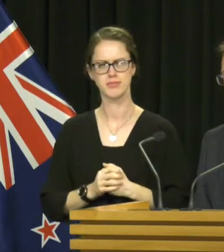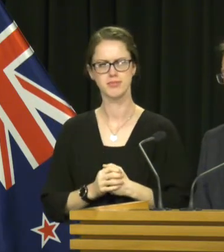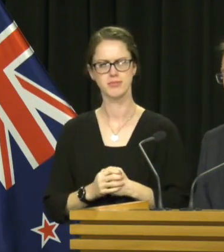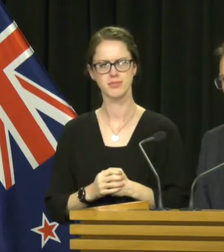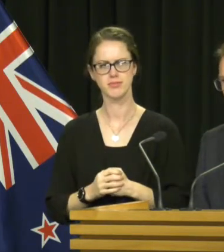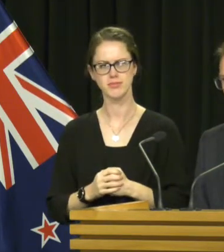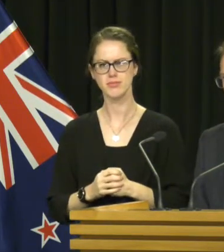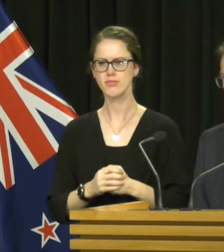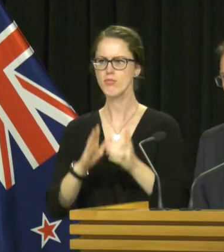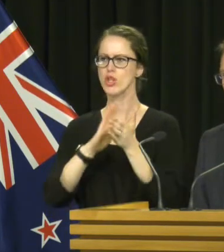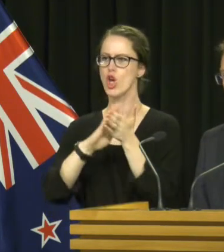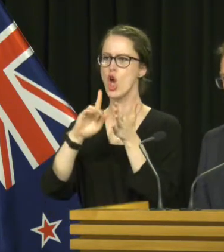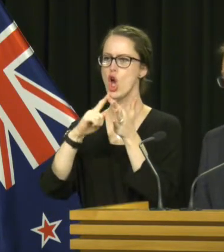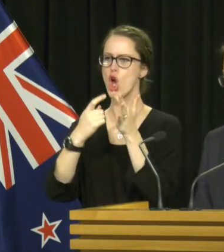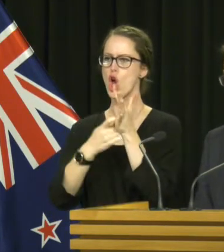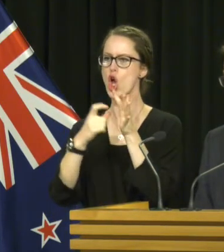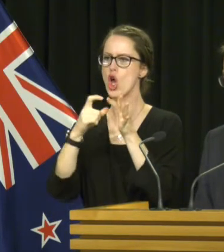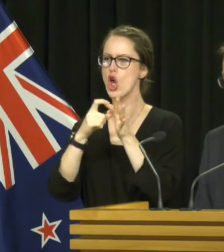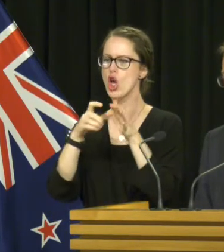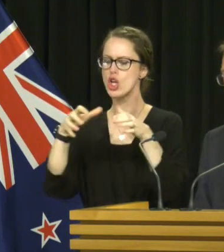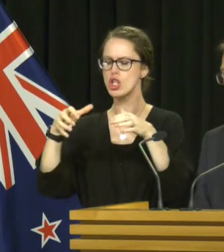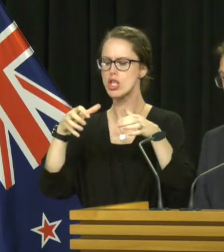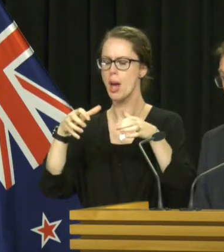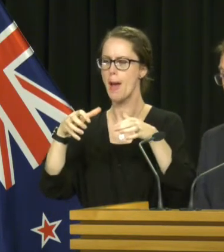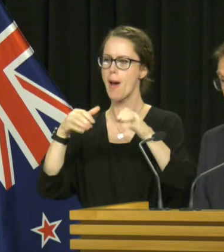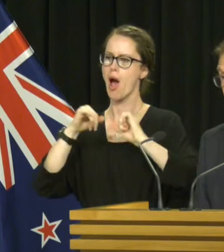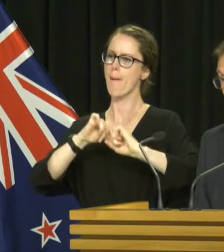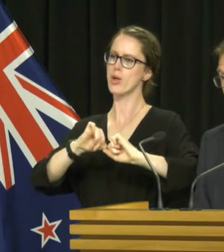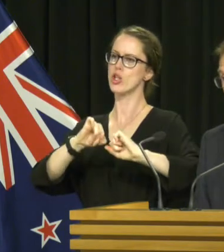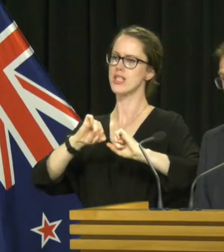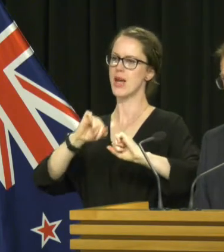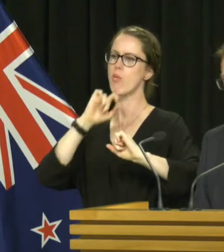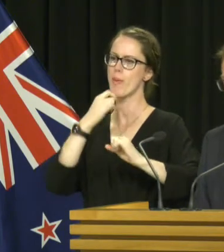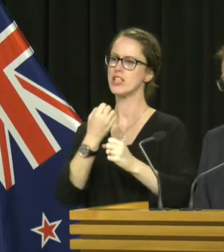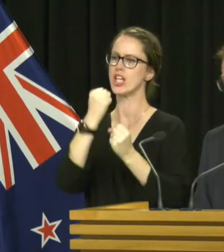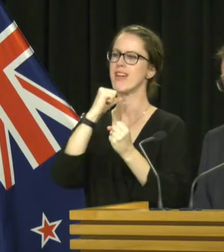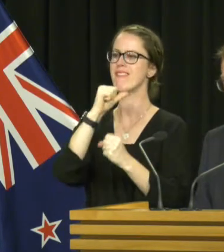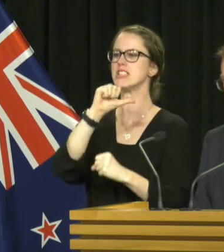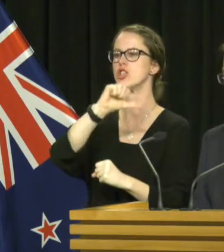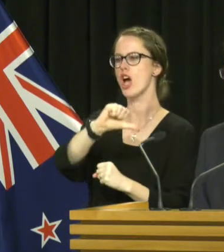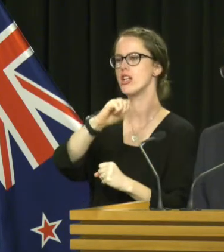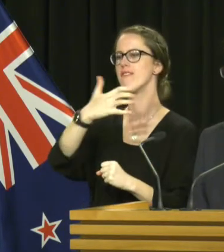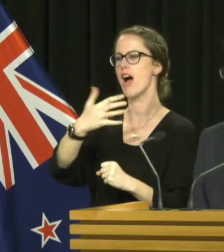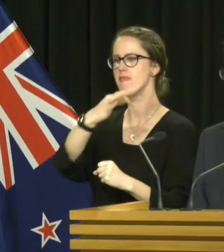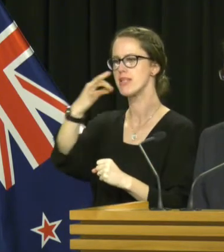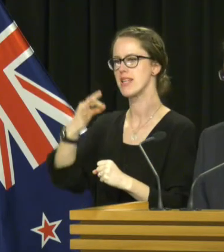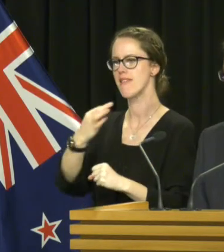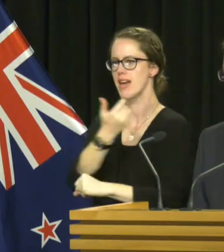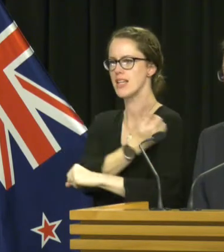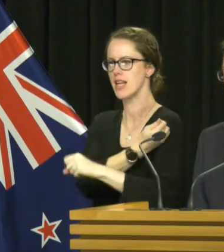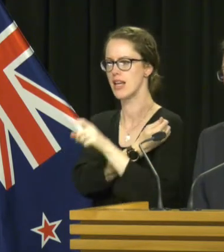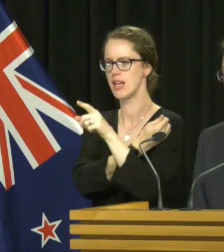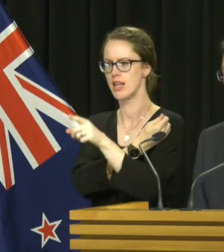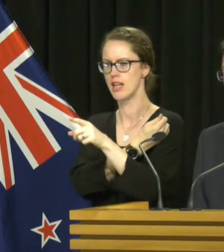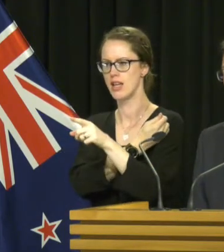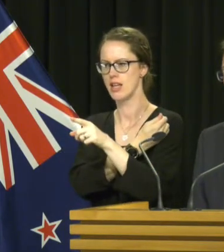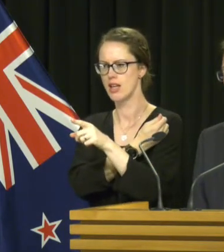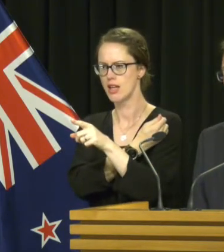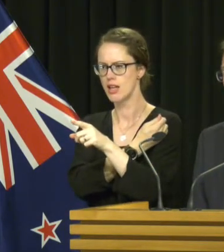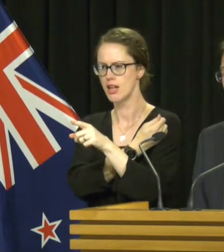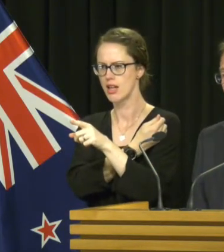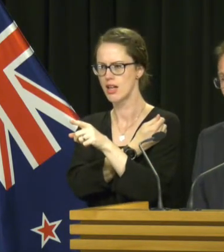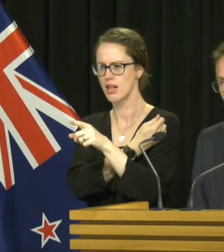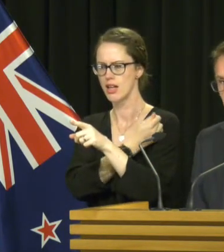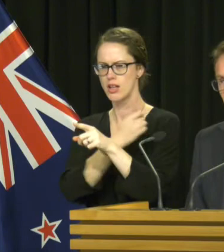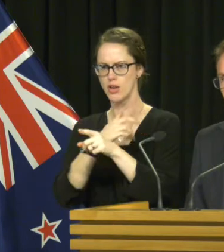The herd immunity will be achieved if we achieve around the 95% vaccination rate. You don't believe we'll this in the country active